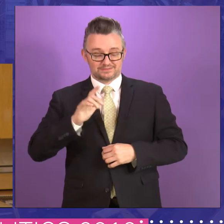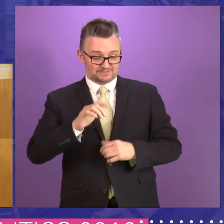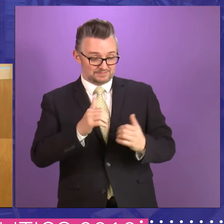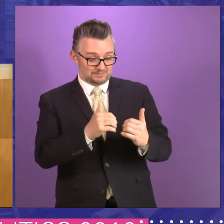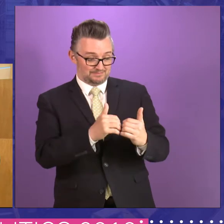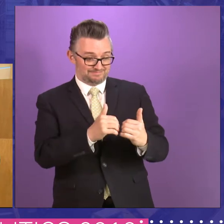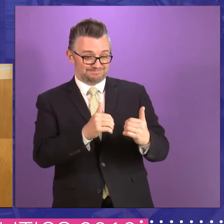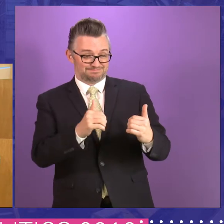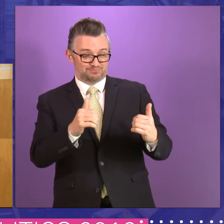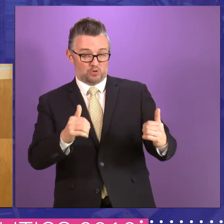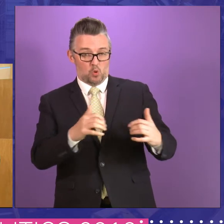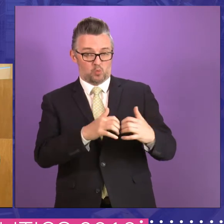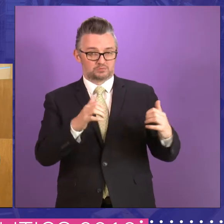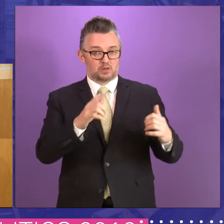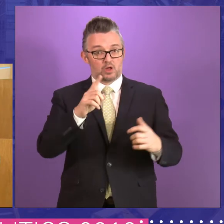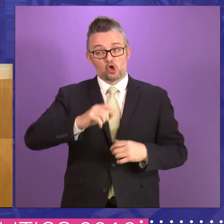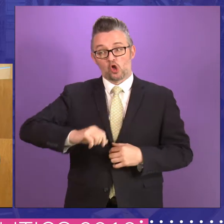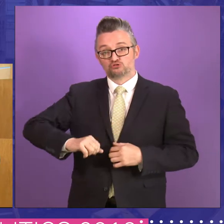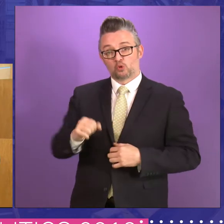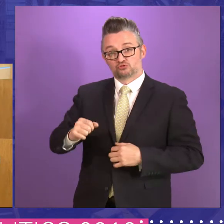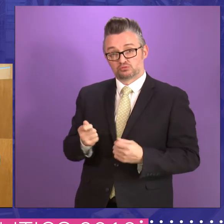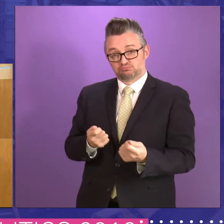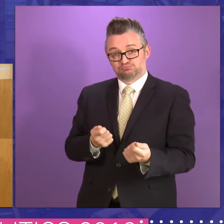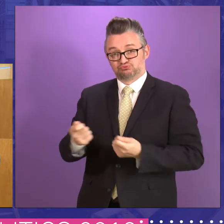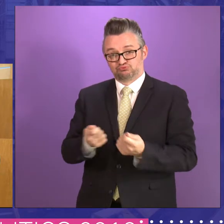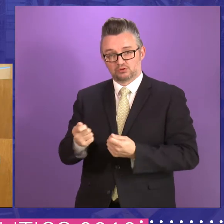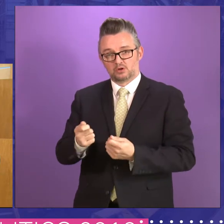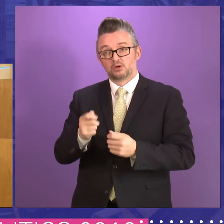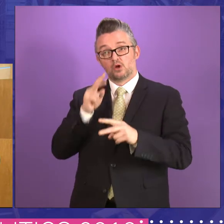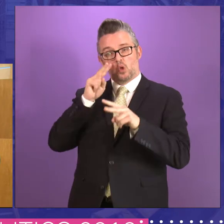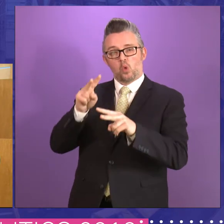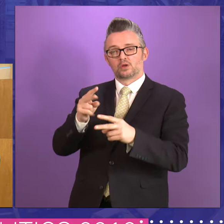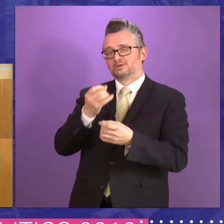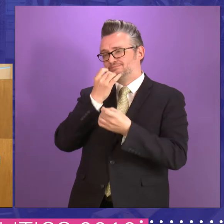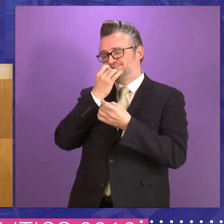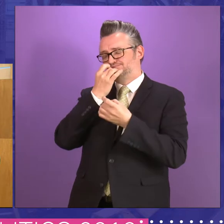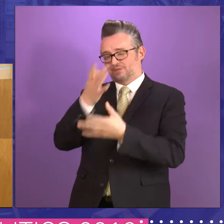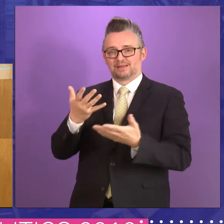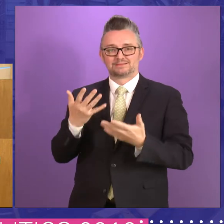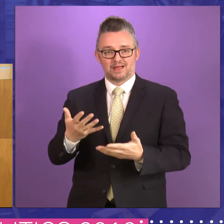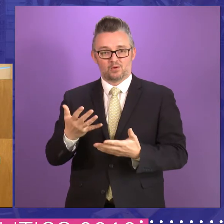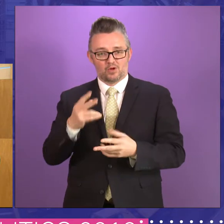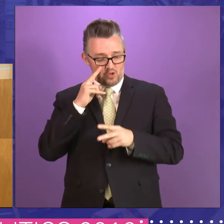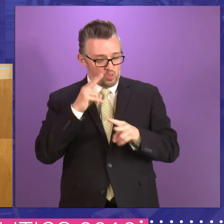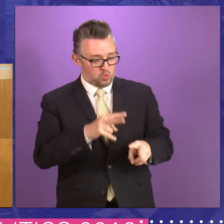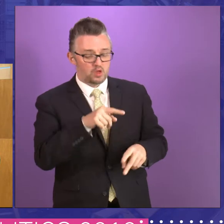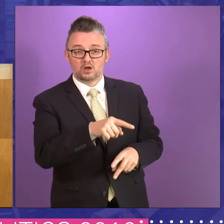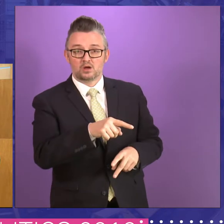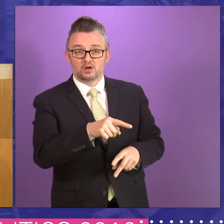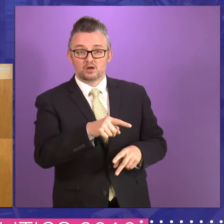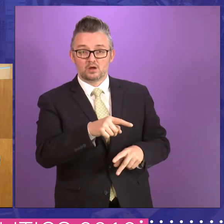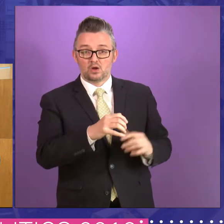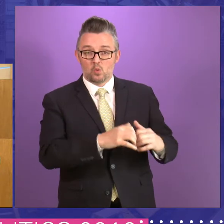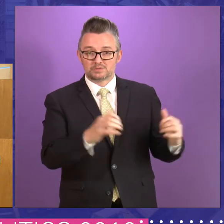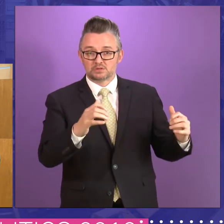but to be quite honest with you, the governance of Scotland looks exemplary at the present time relative to the shambles that